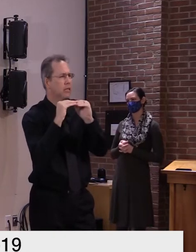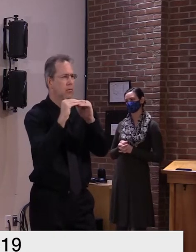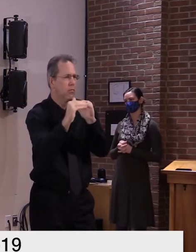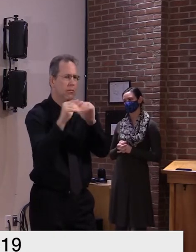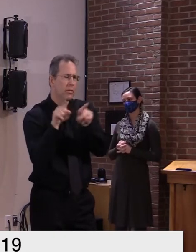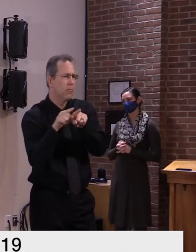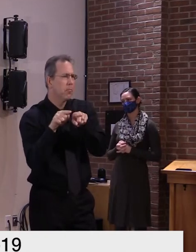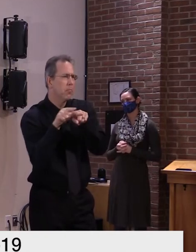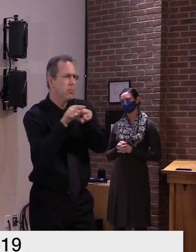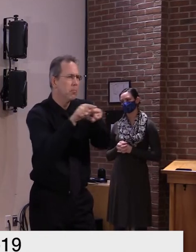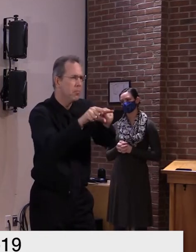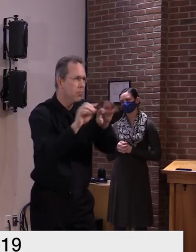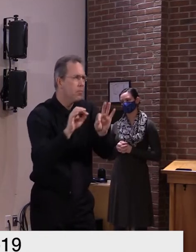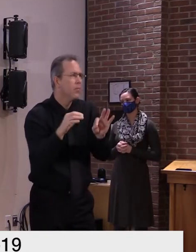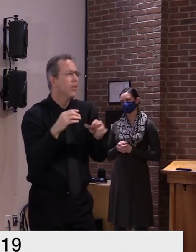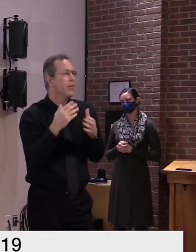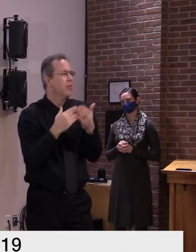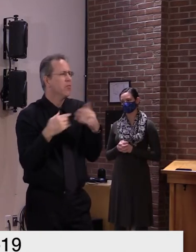of months we've been through already